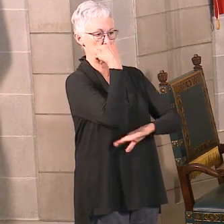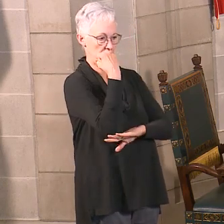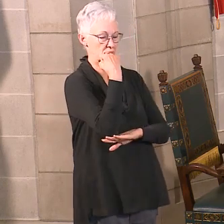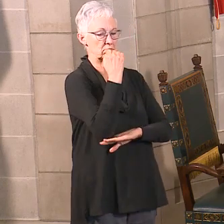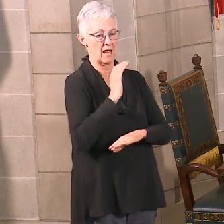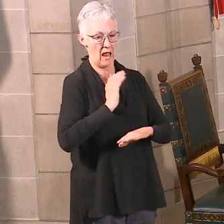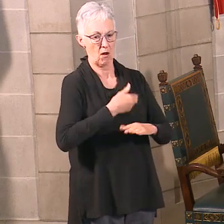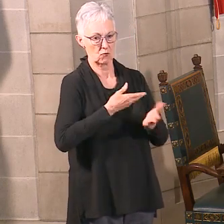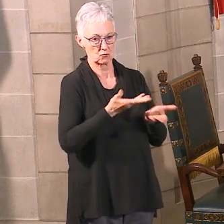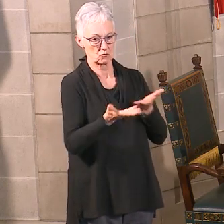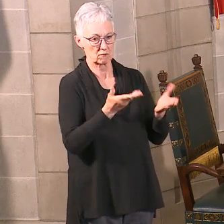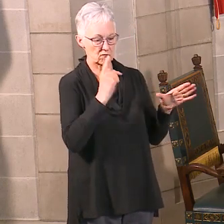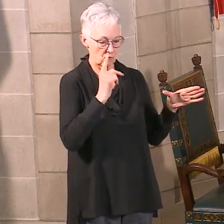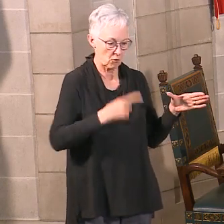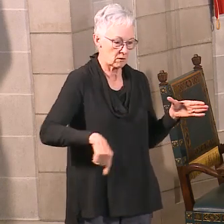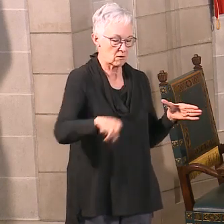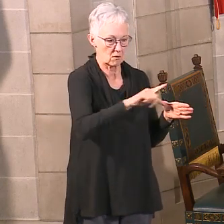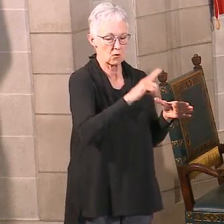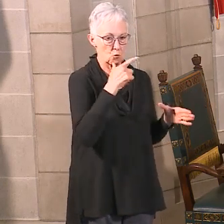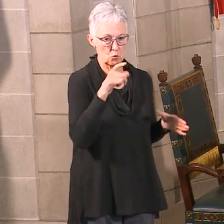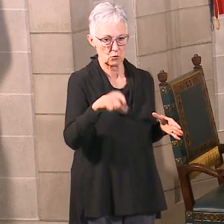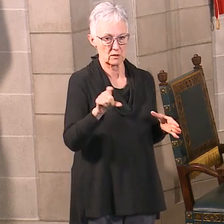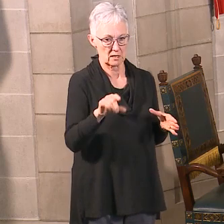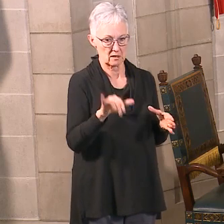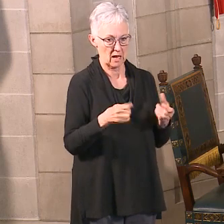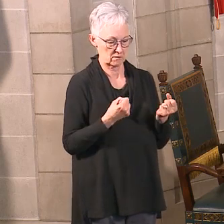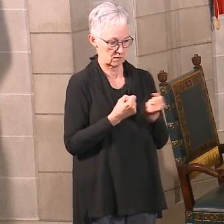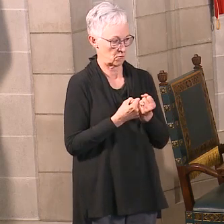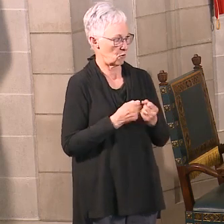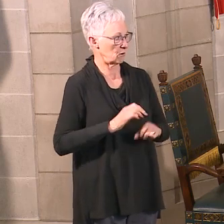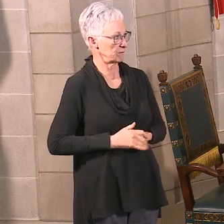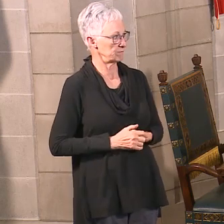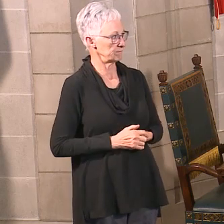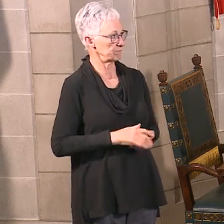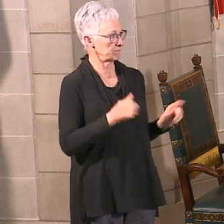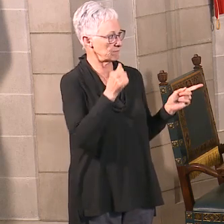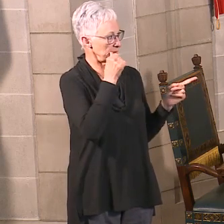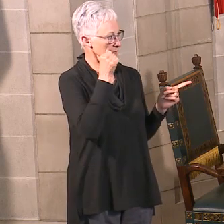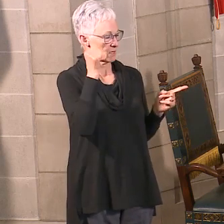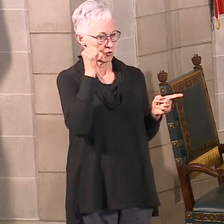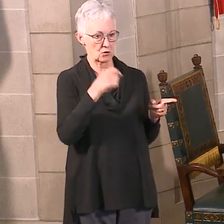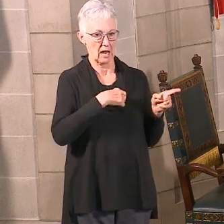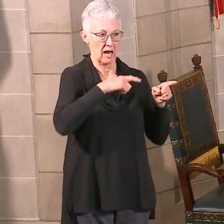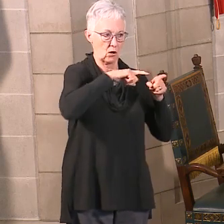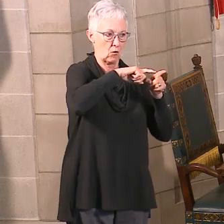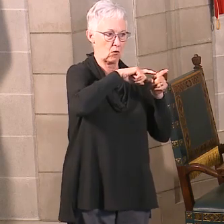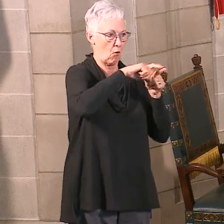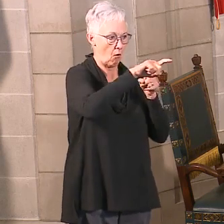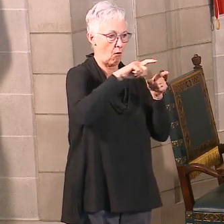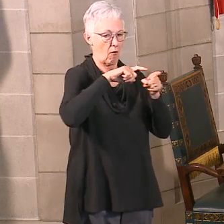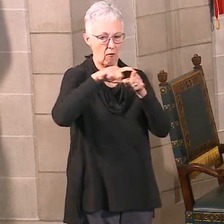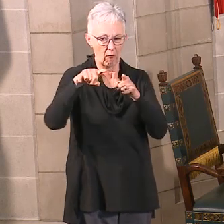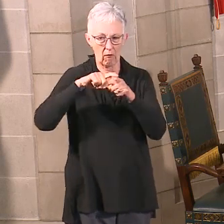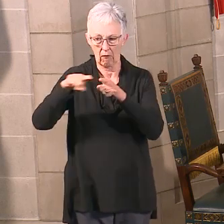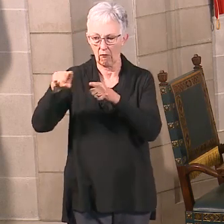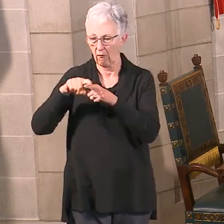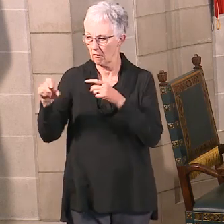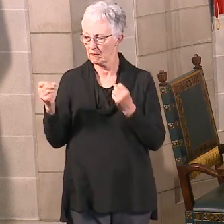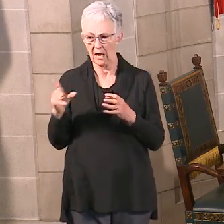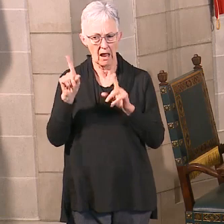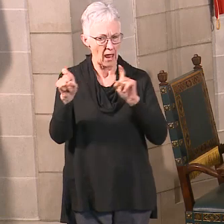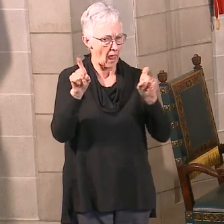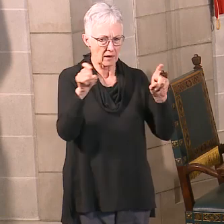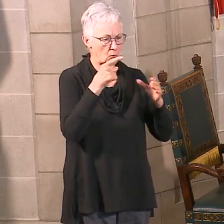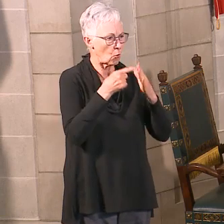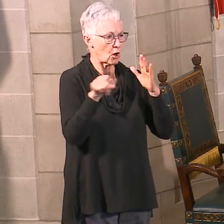providers across the state. When I put out the call yesterday for tell me what you're doing, I could be standing up here and with a whole long list